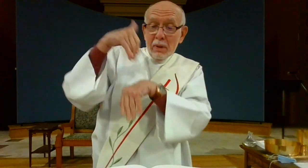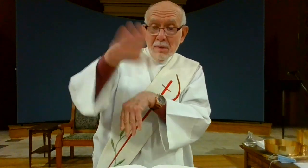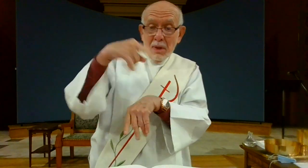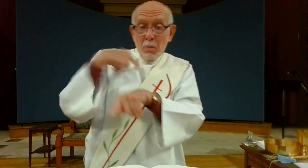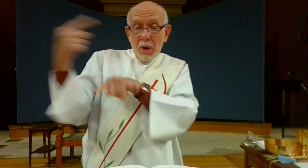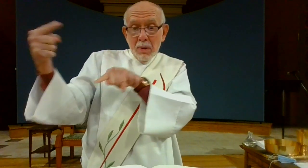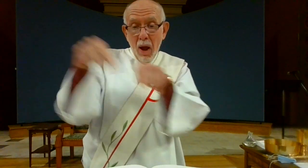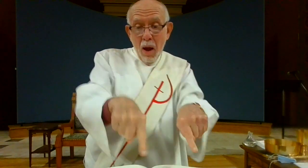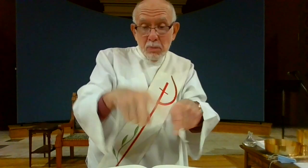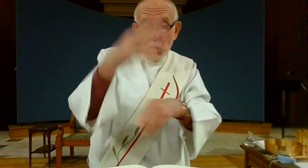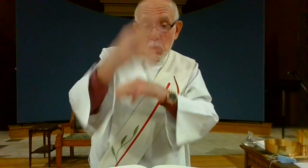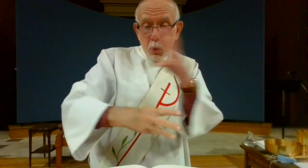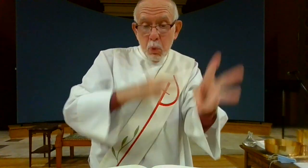as you sent me into the world